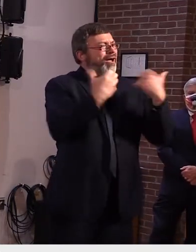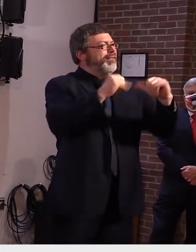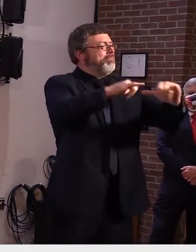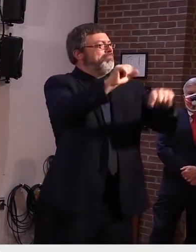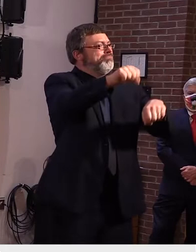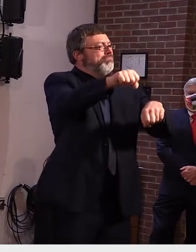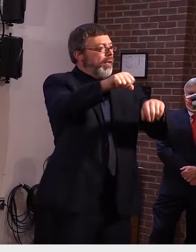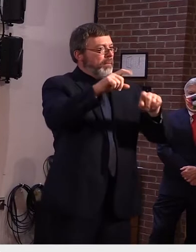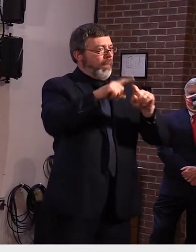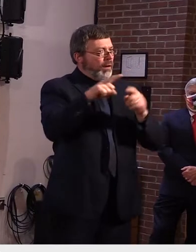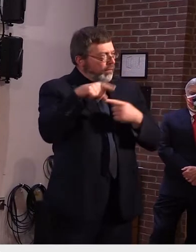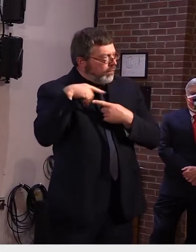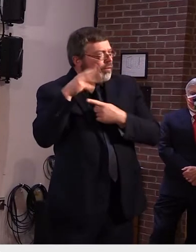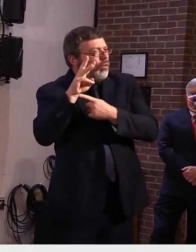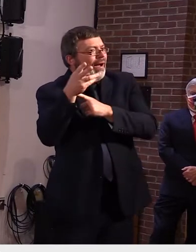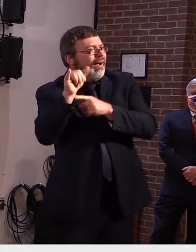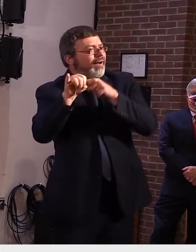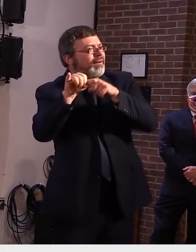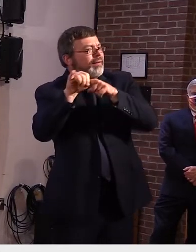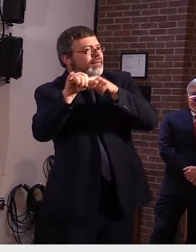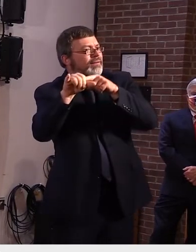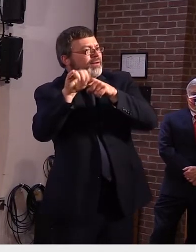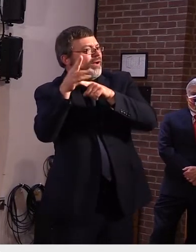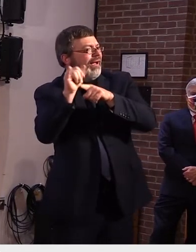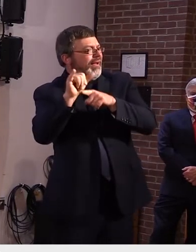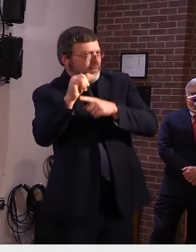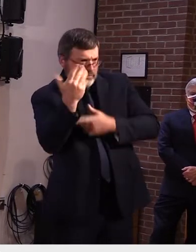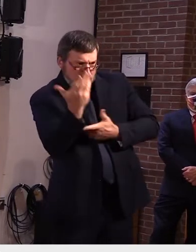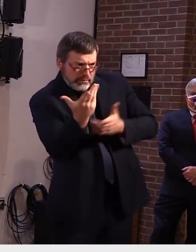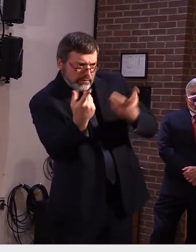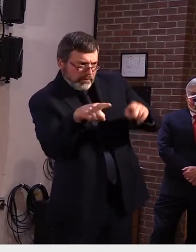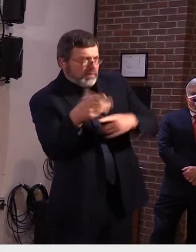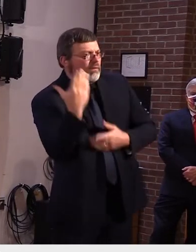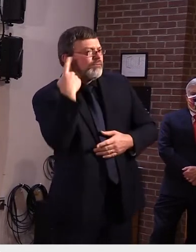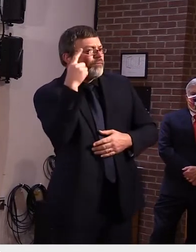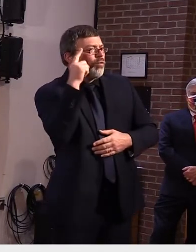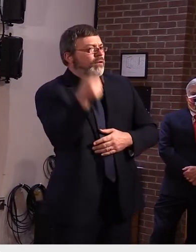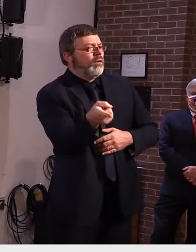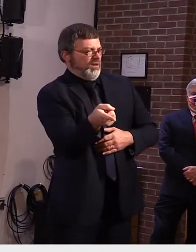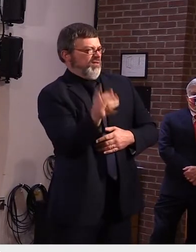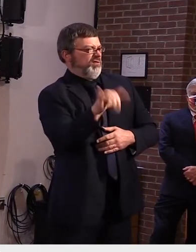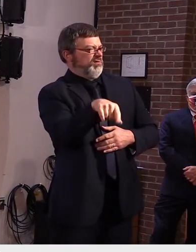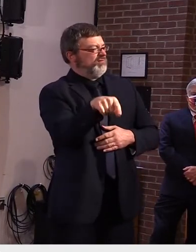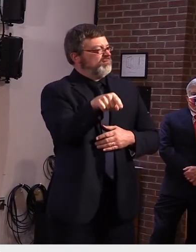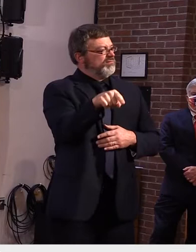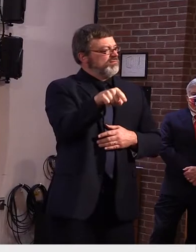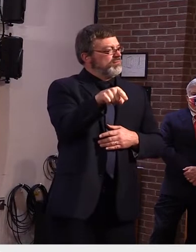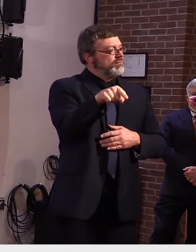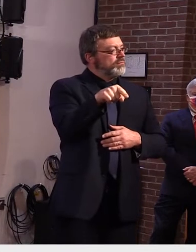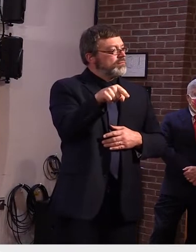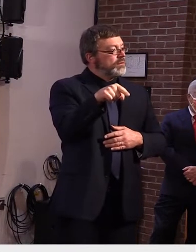hopeful that we can continue to move forward as we expected but we'll we'll know more after the next few days